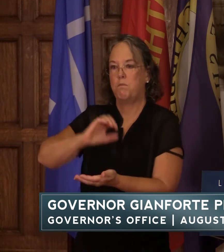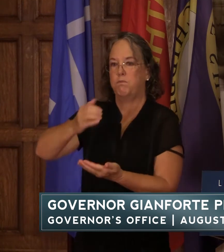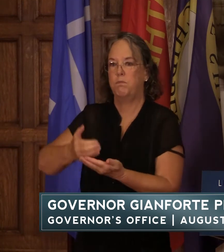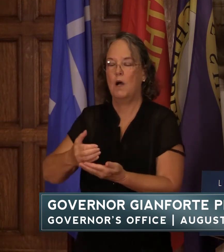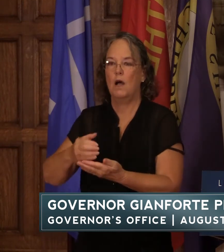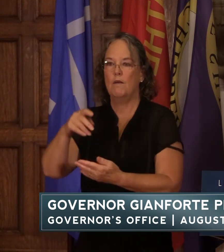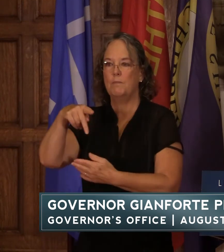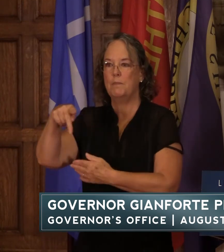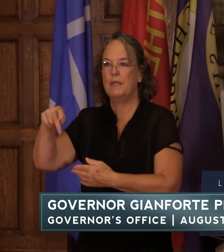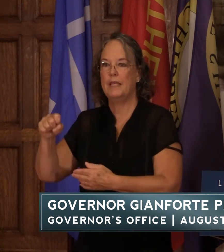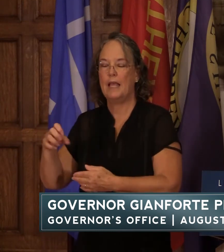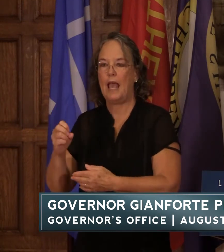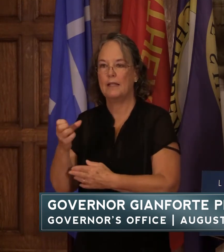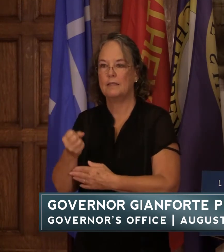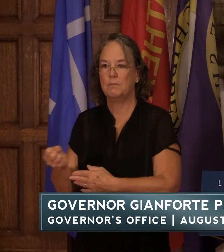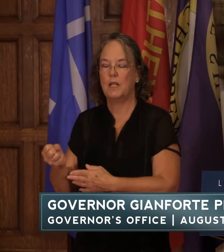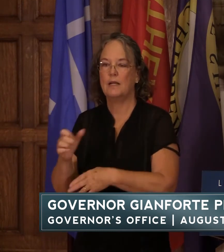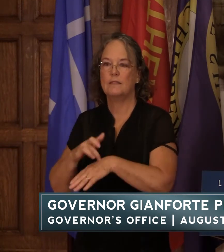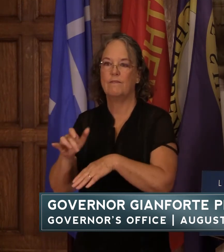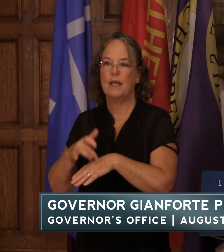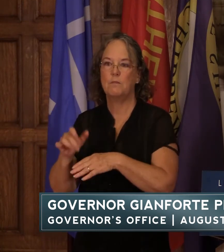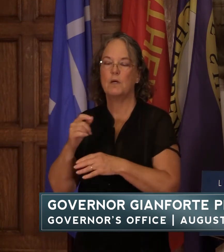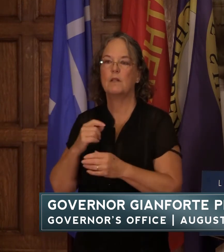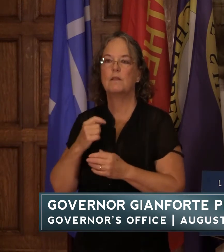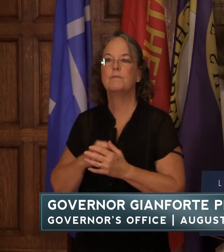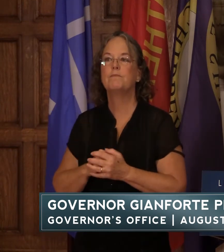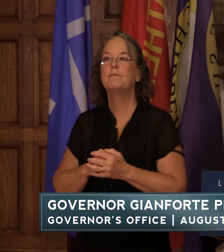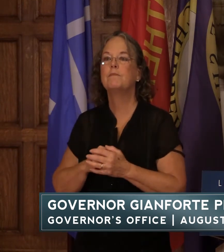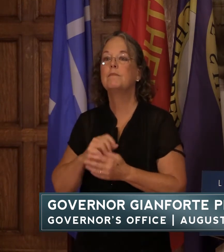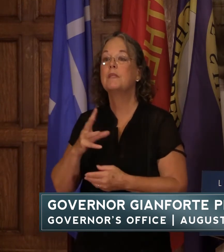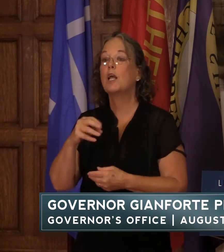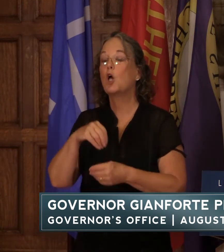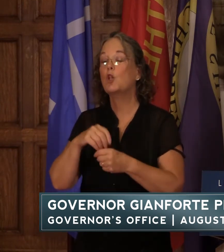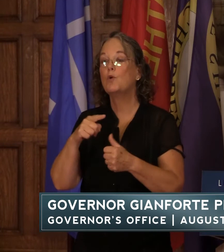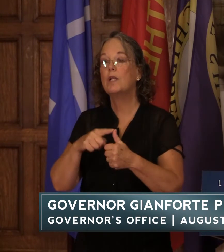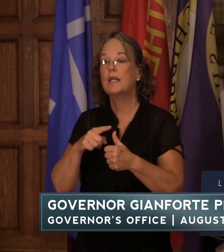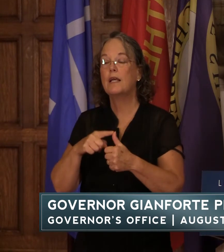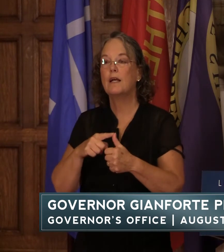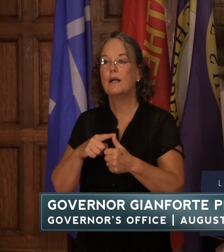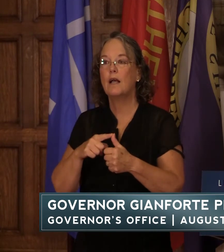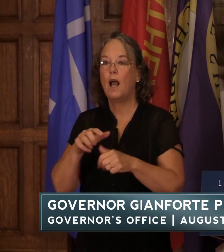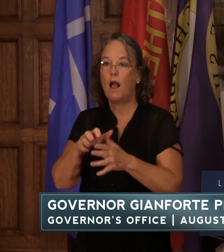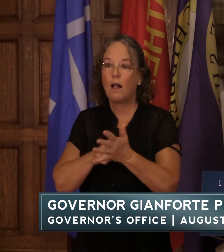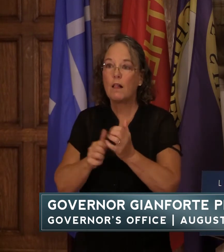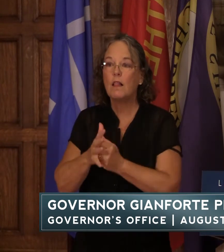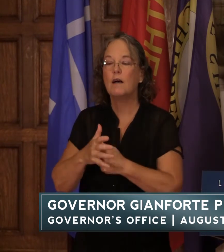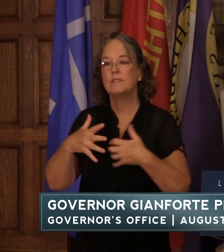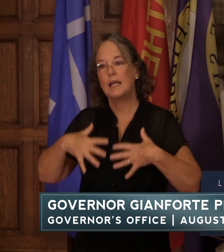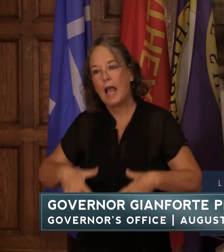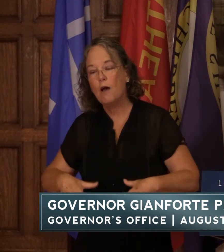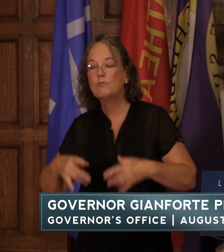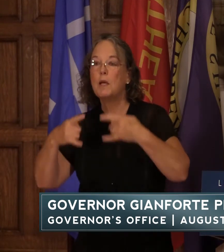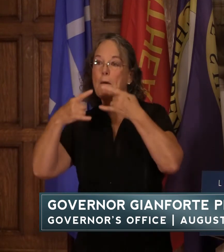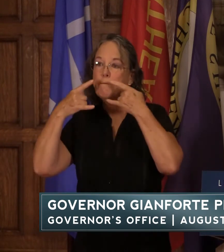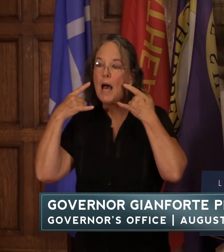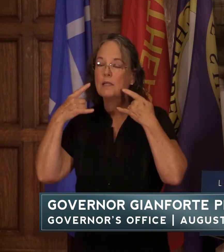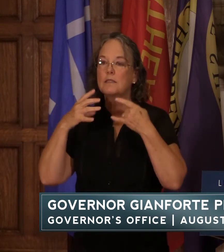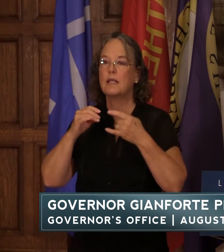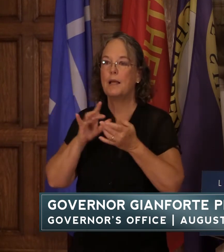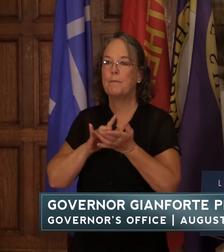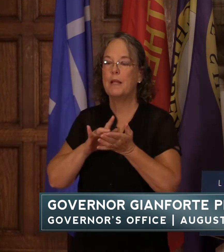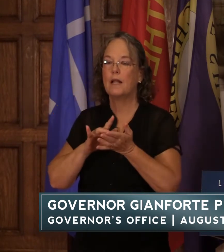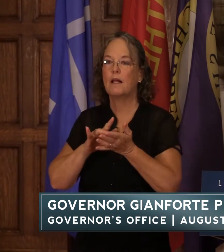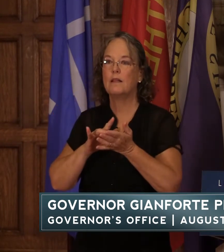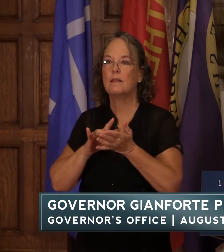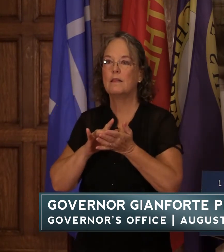and supplies available for coven 19 response this includes items such as gloves gowns masks and medical or